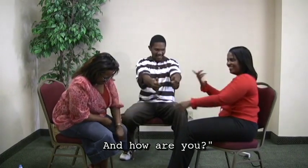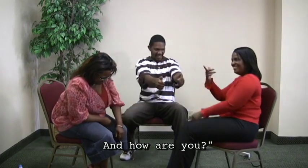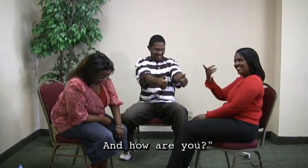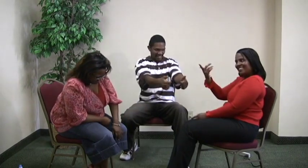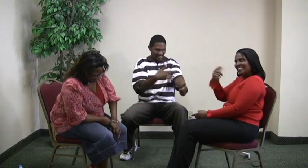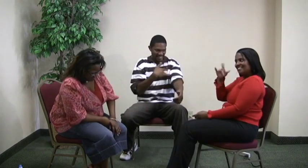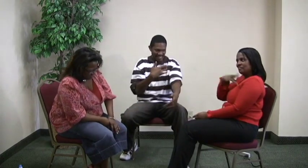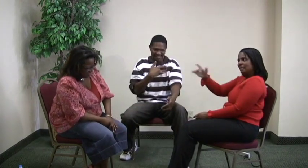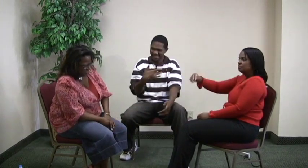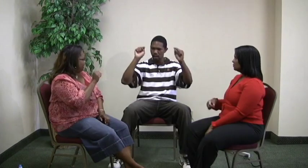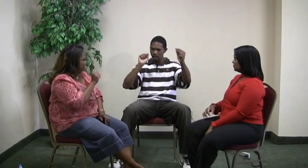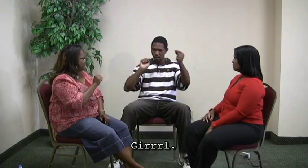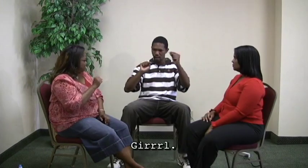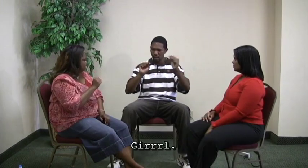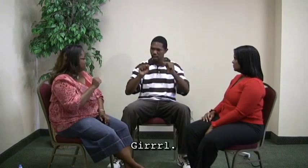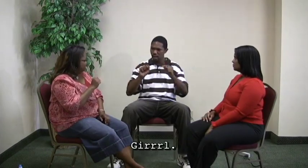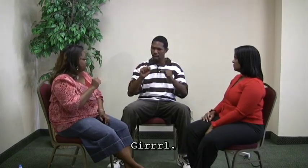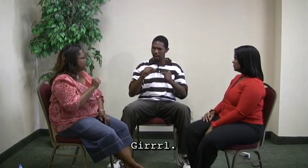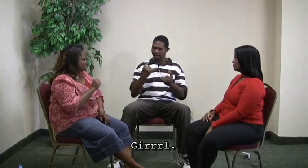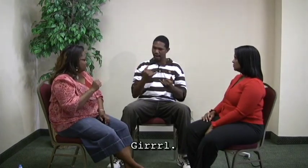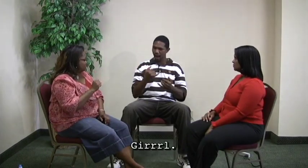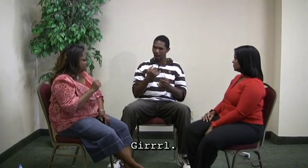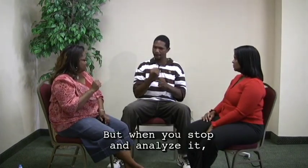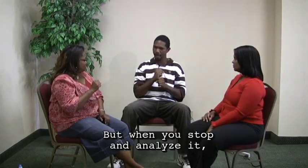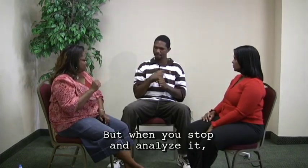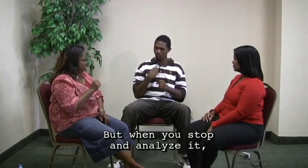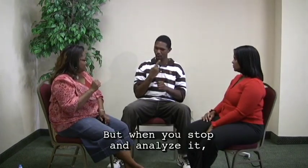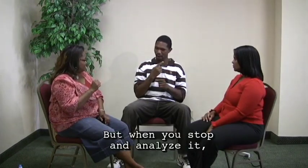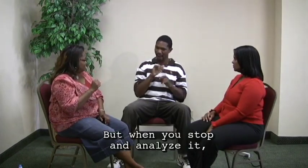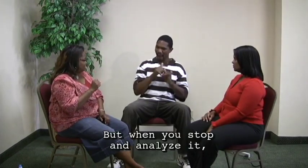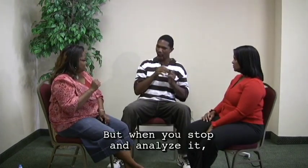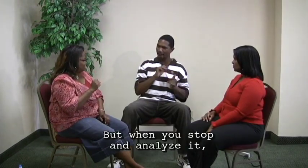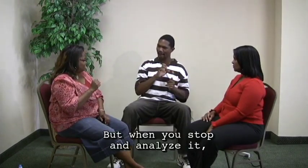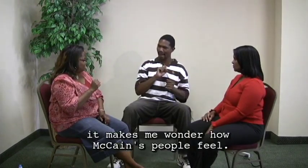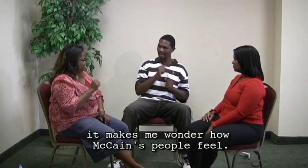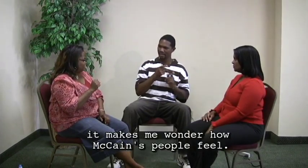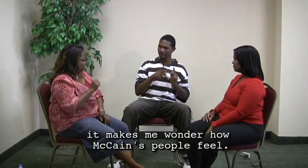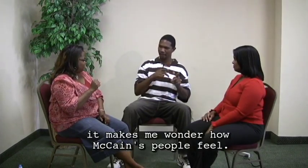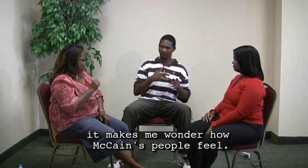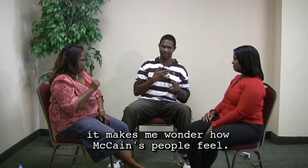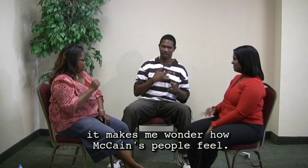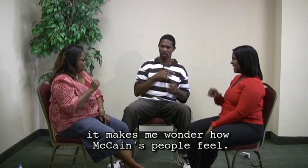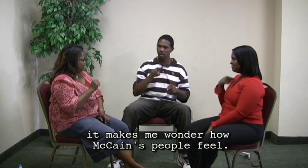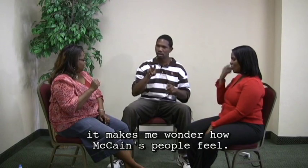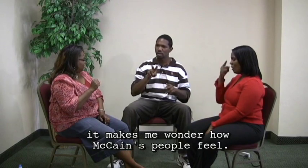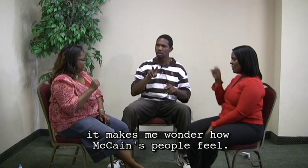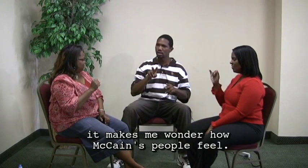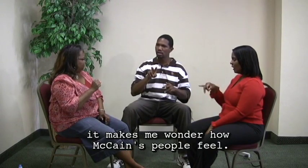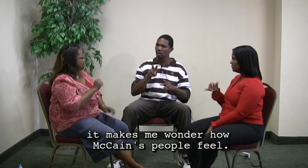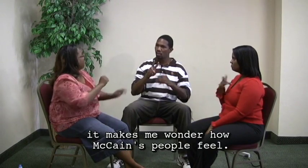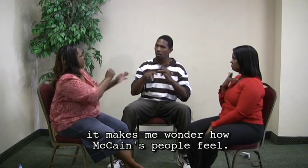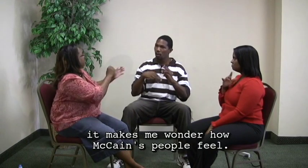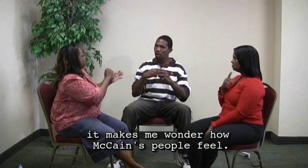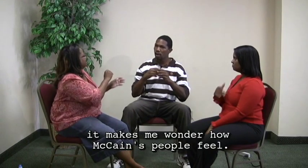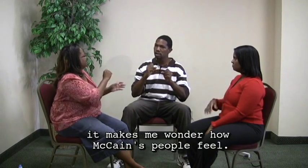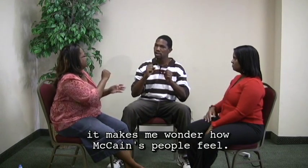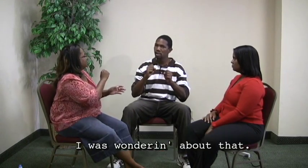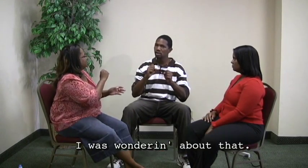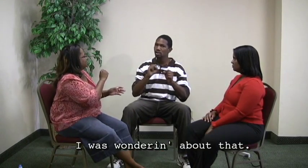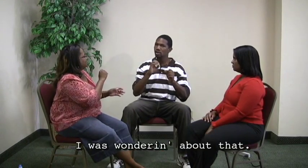how are you? Girl. But, you know, when you stop and analyze it, it makes me wonder how McCain's people feel. Yeah, I was wondering about